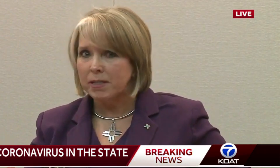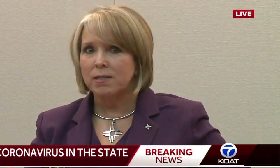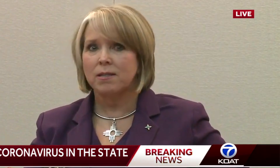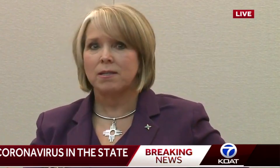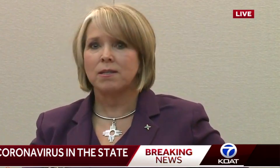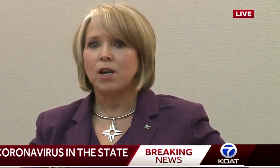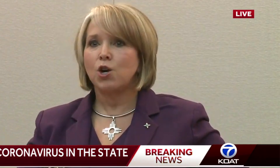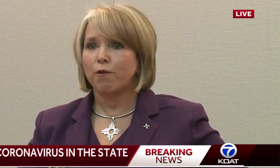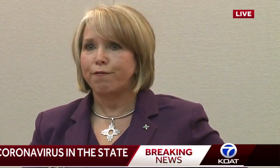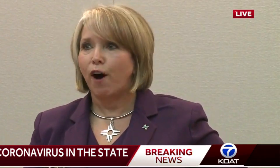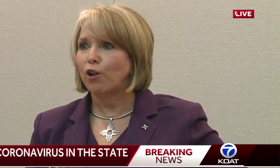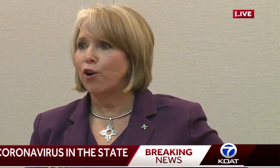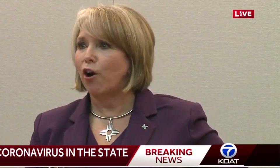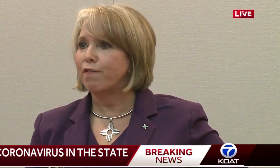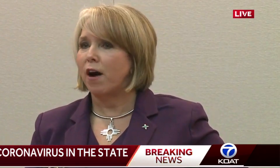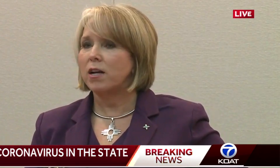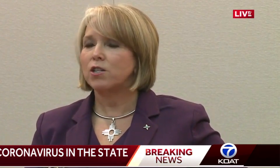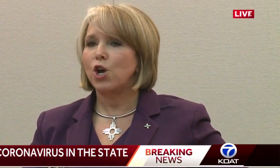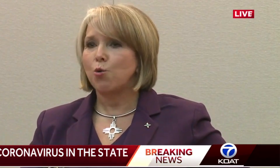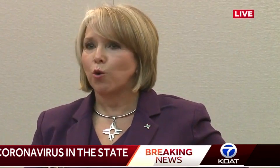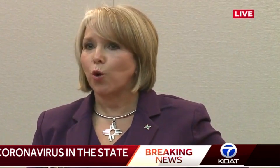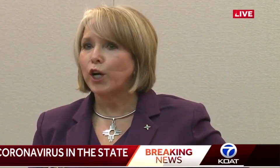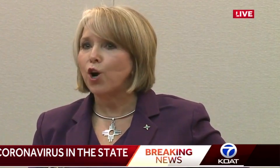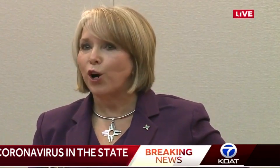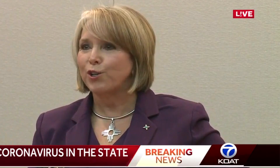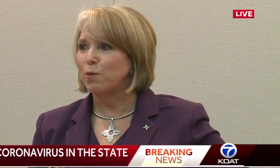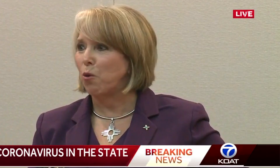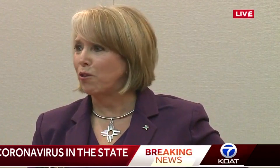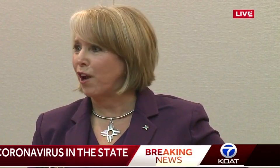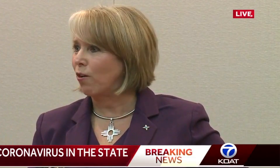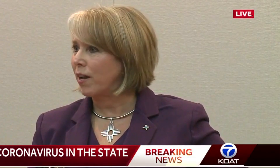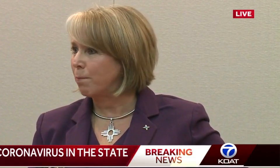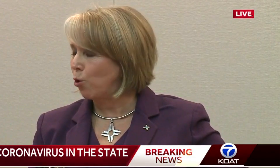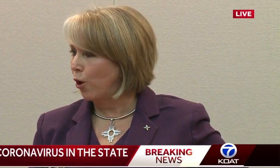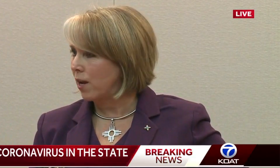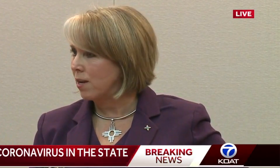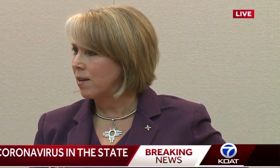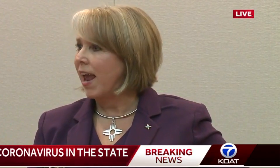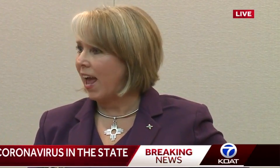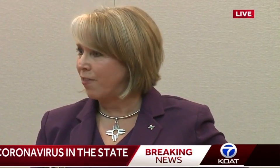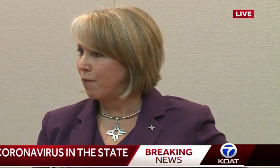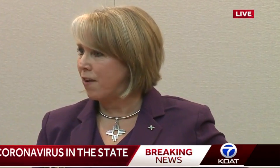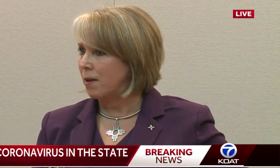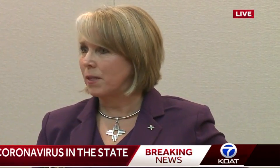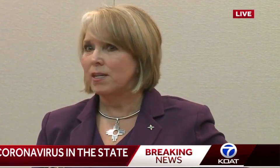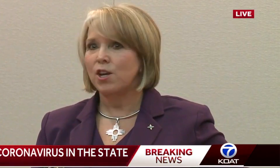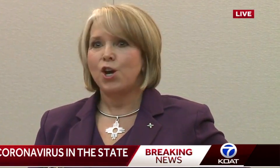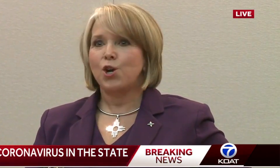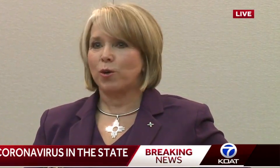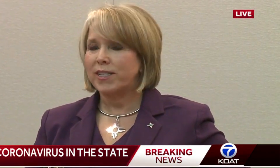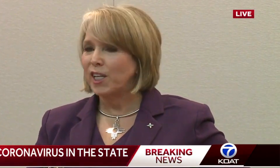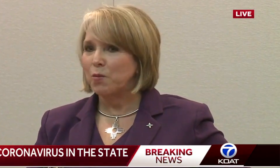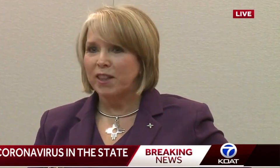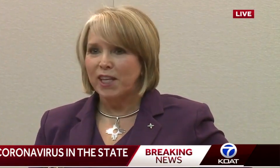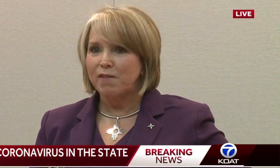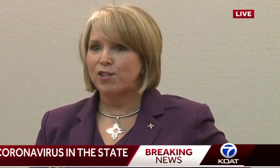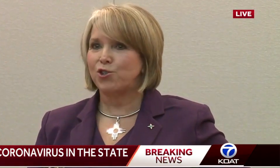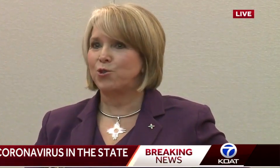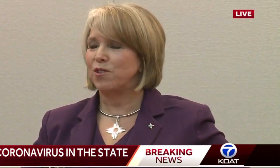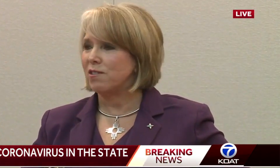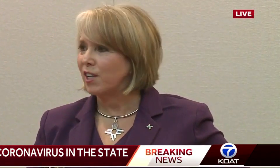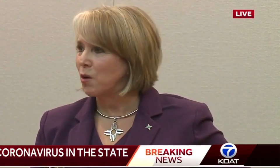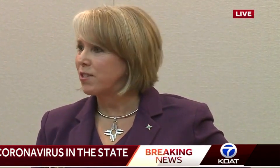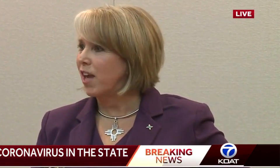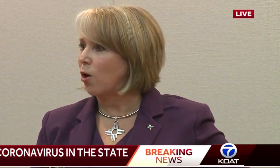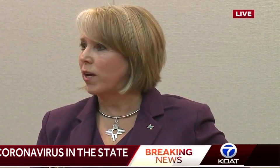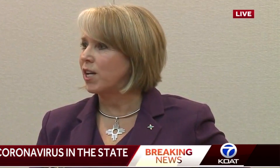families, businesses who have followed our advice, who are working hard to support their employees and their families, who are dealing with leave